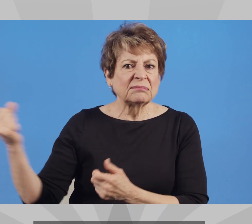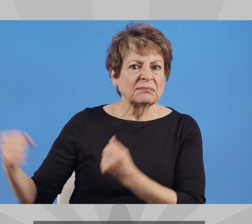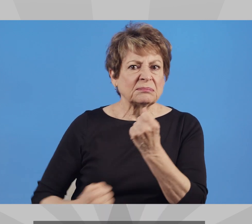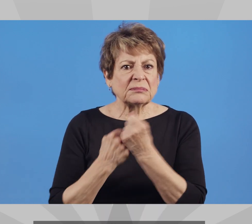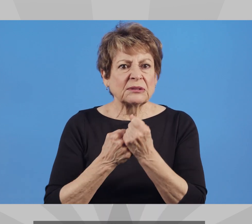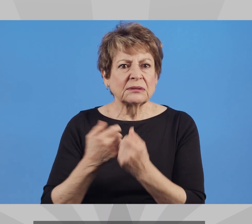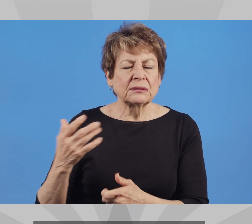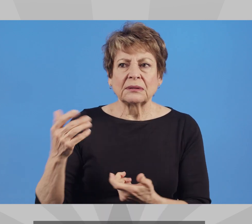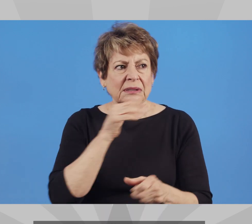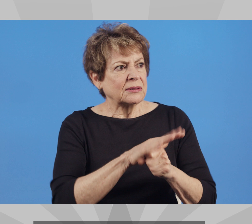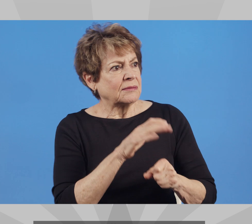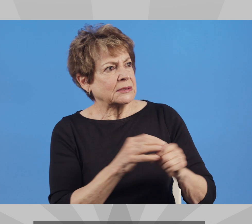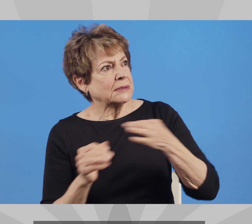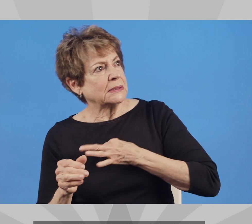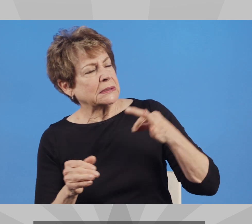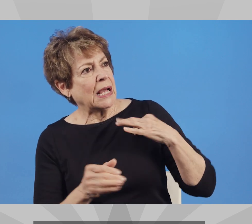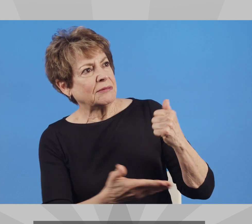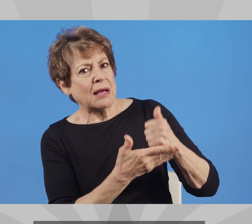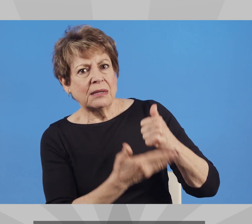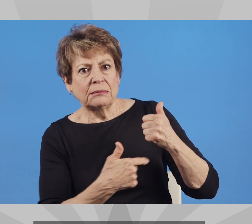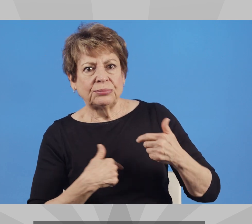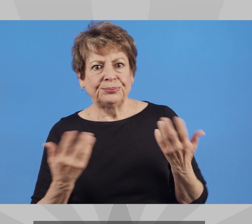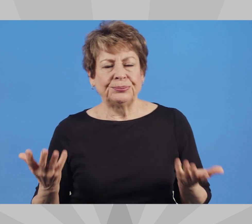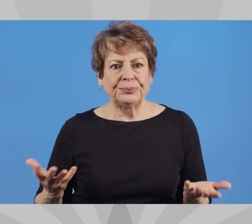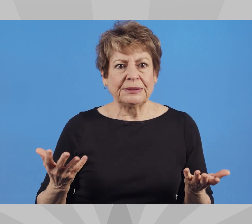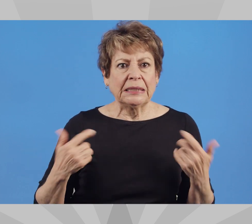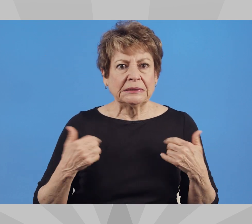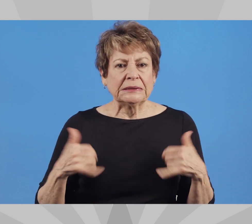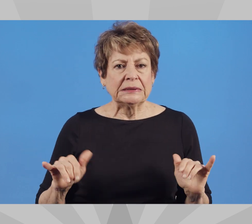and understaffed. And I still do.